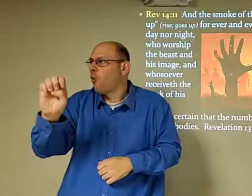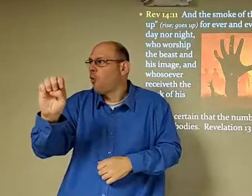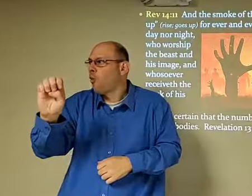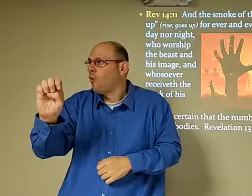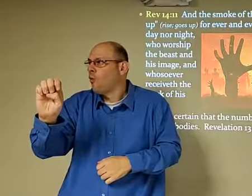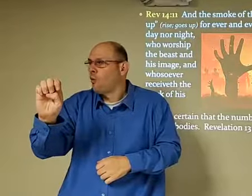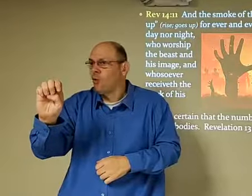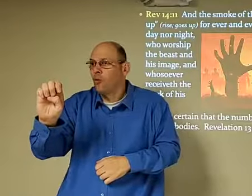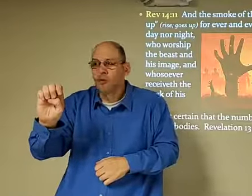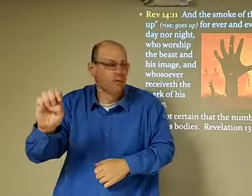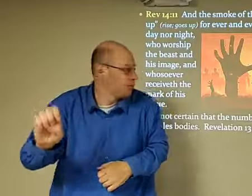know there's the barcode